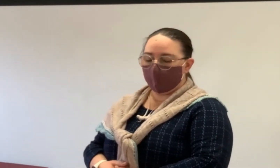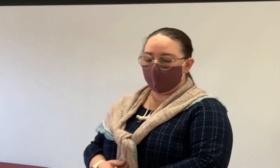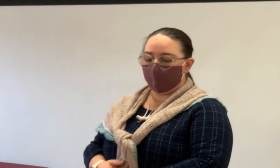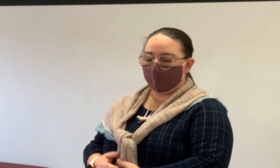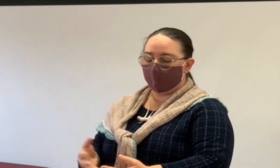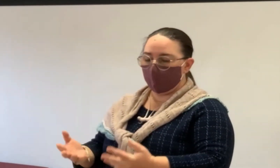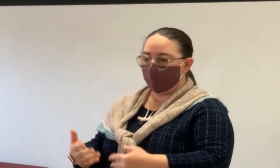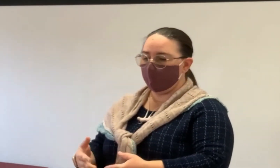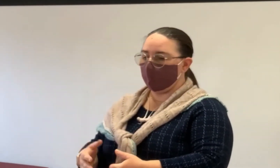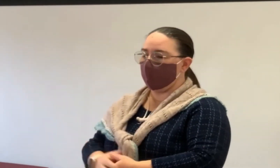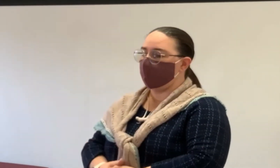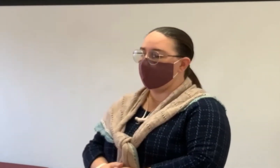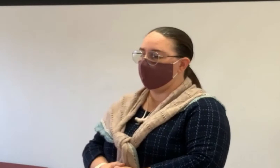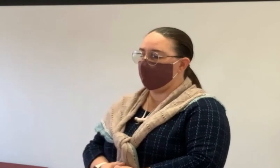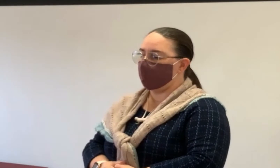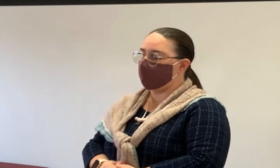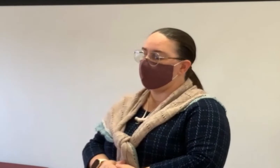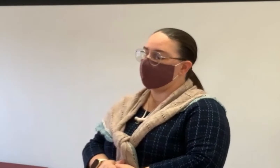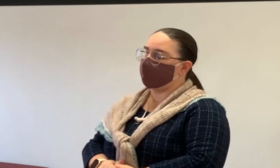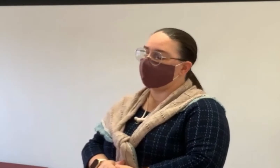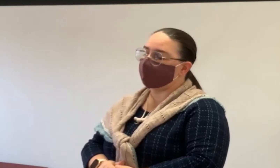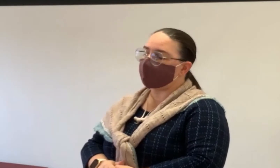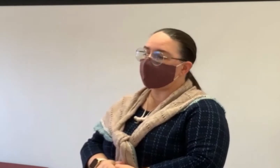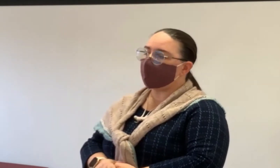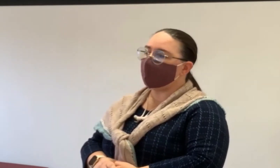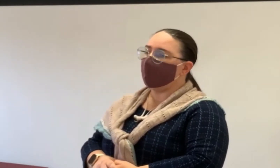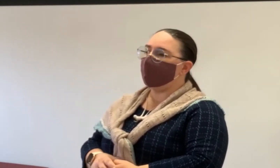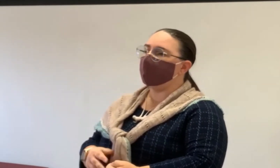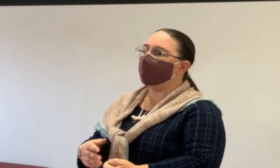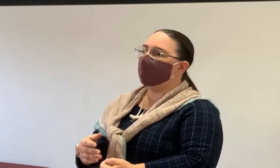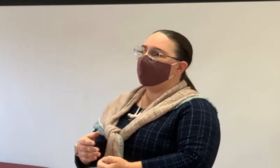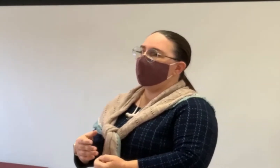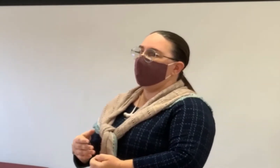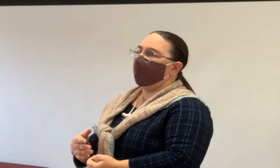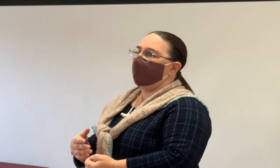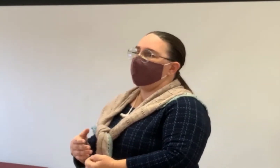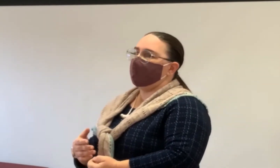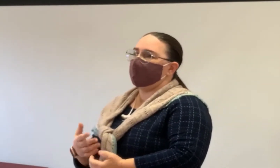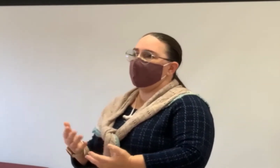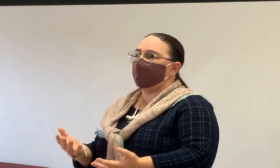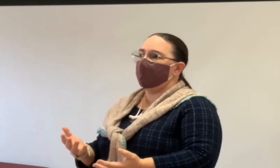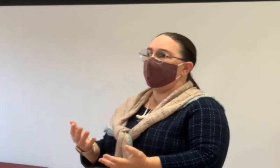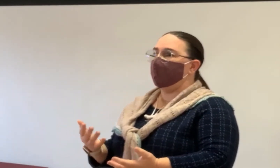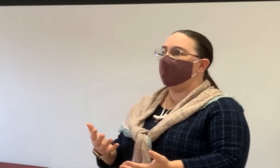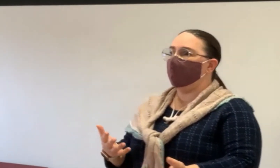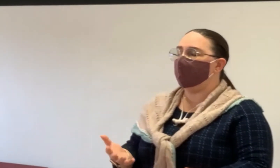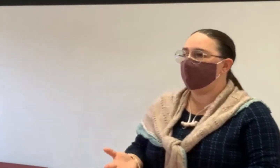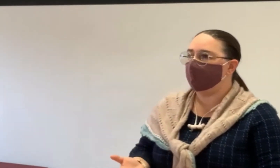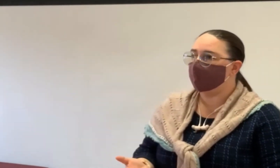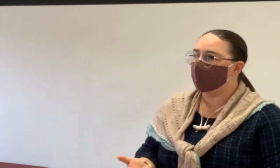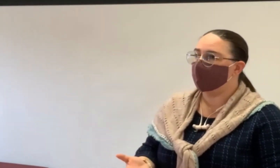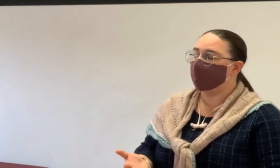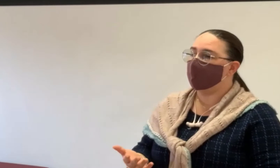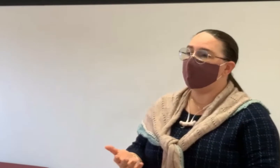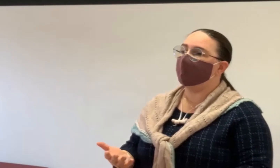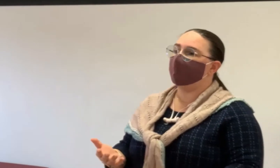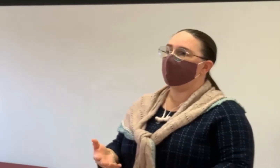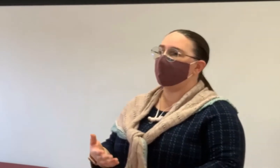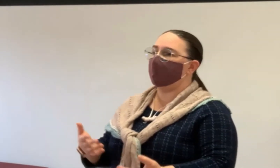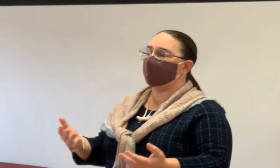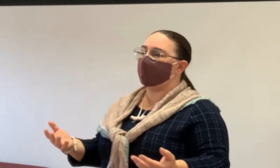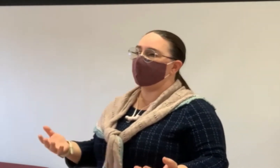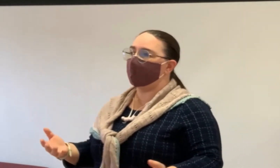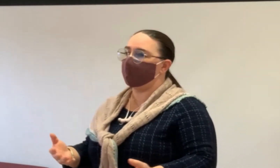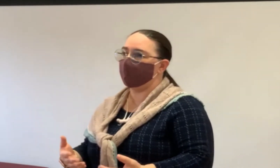having earned that designation. And it is something we know that there is a real need